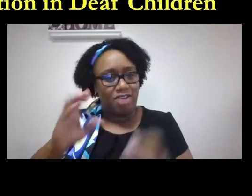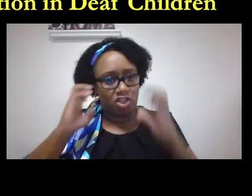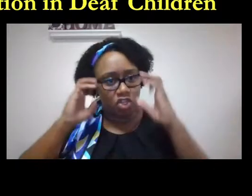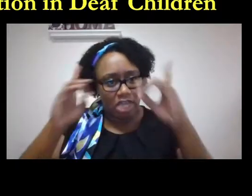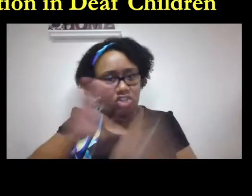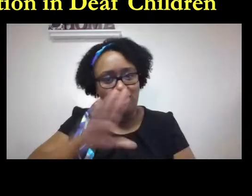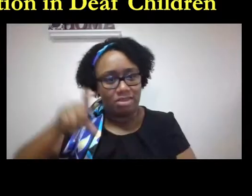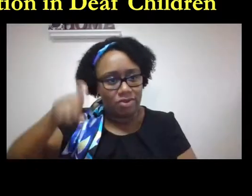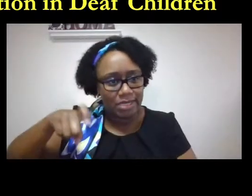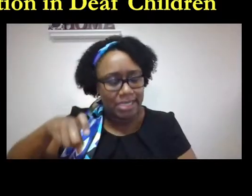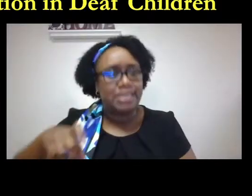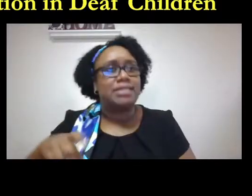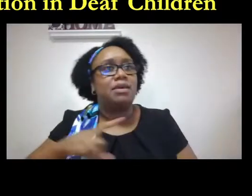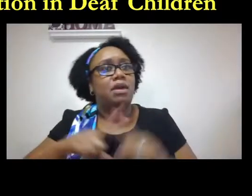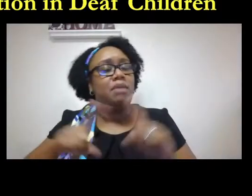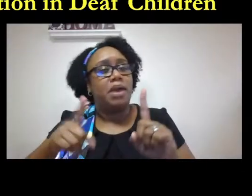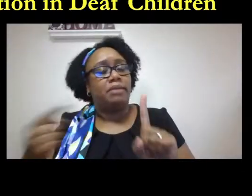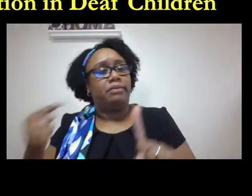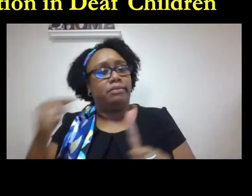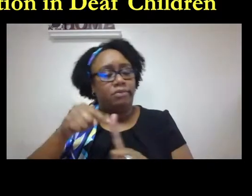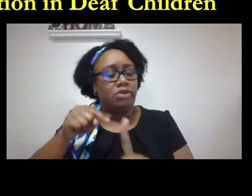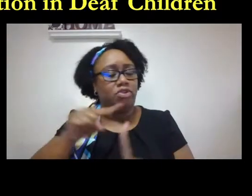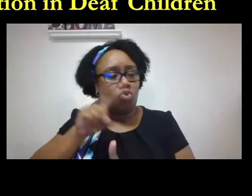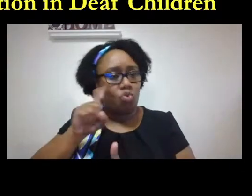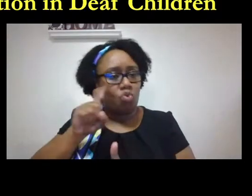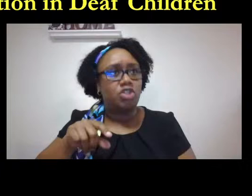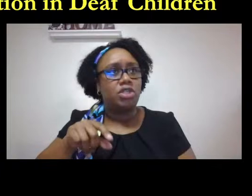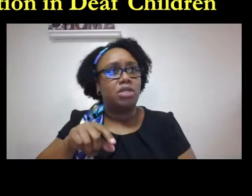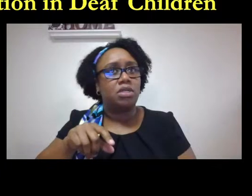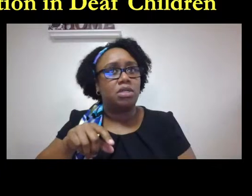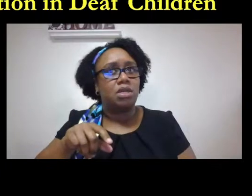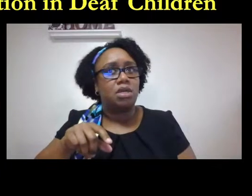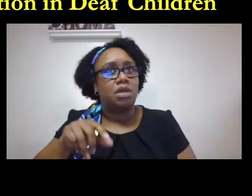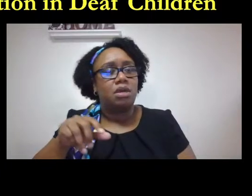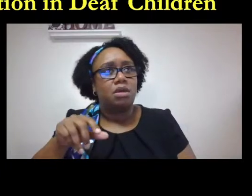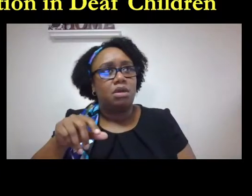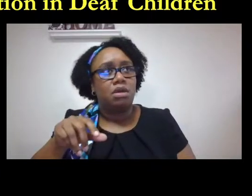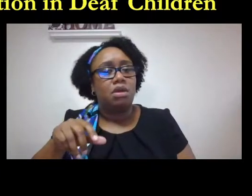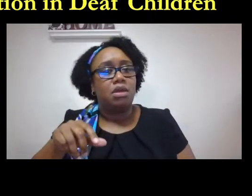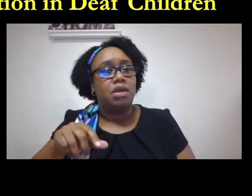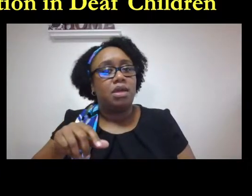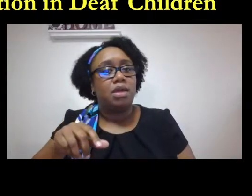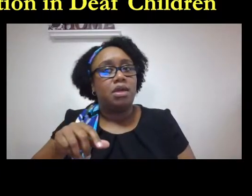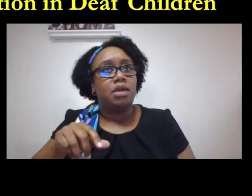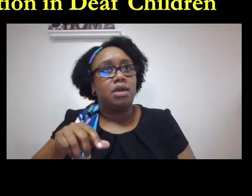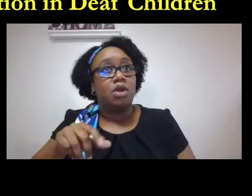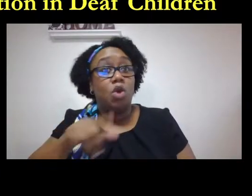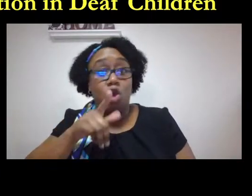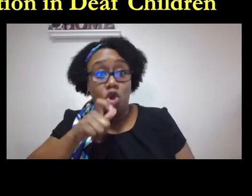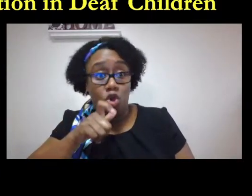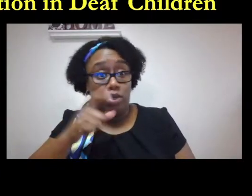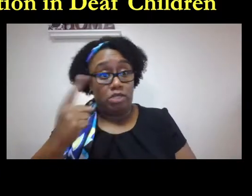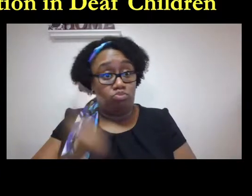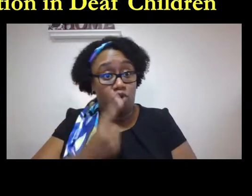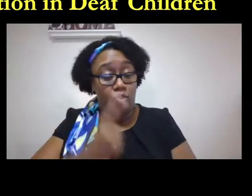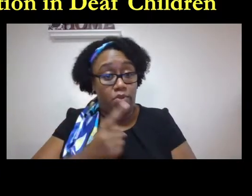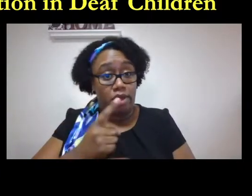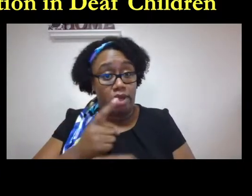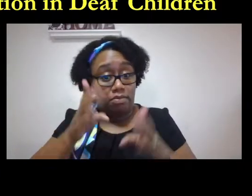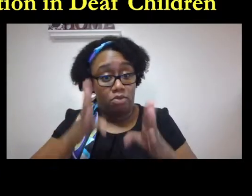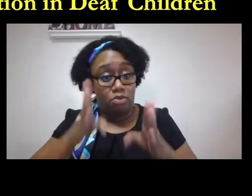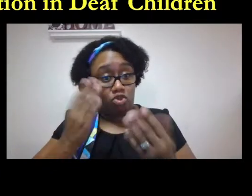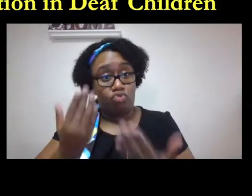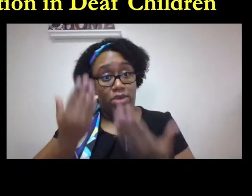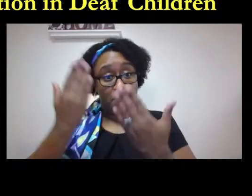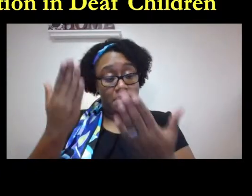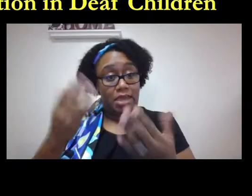to be a part of the iep team and to take guidance and control of their own education but